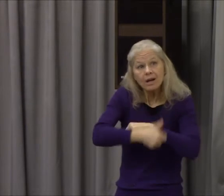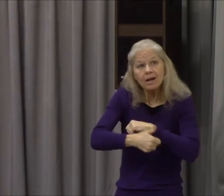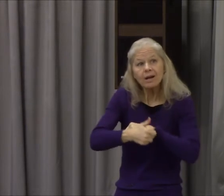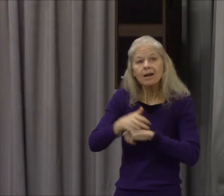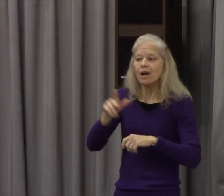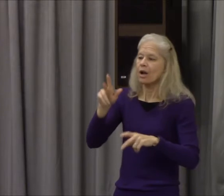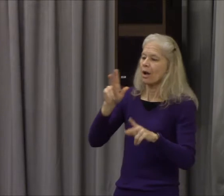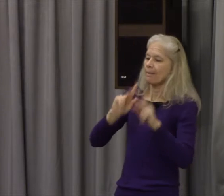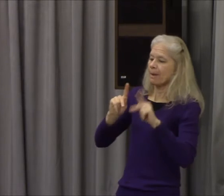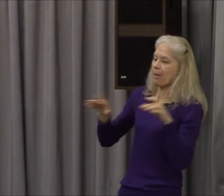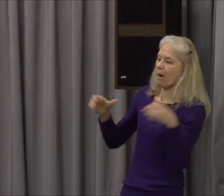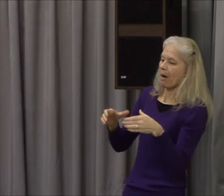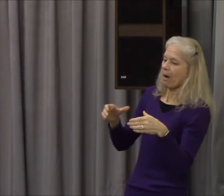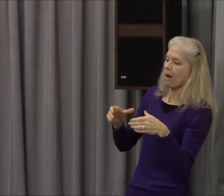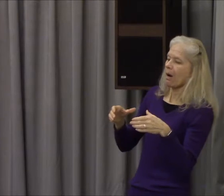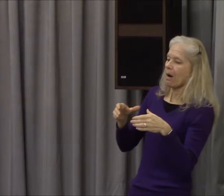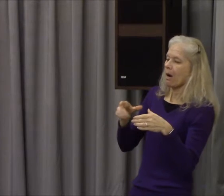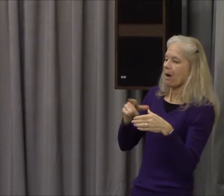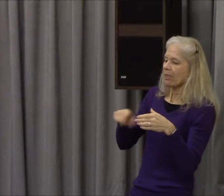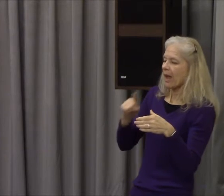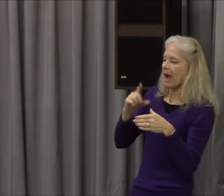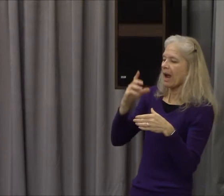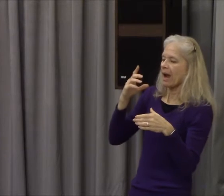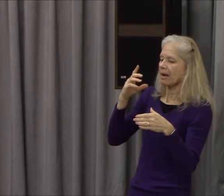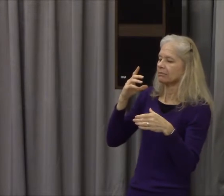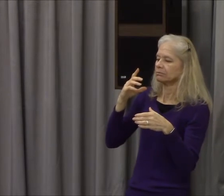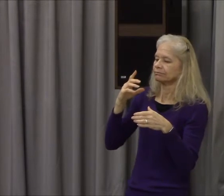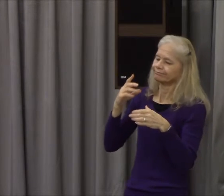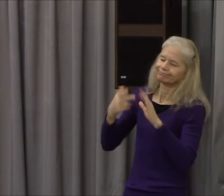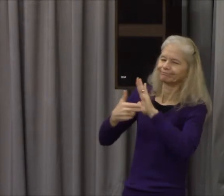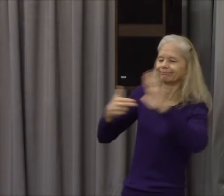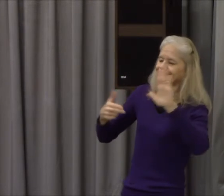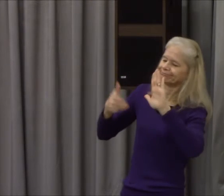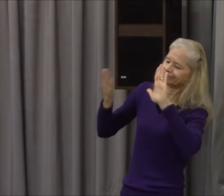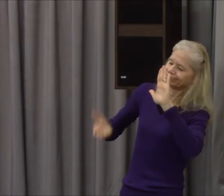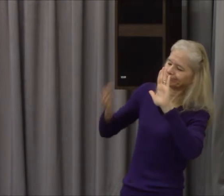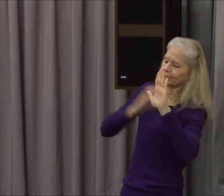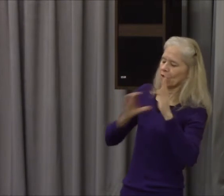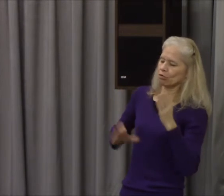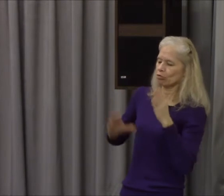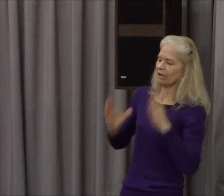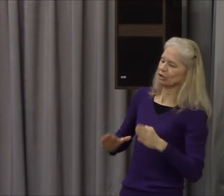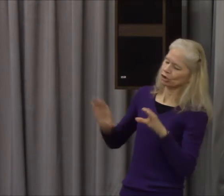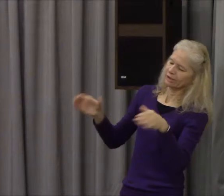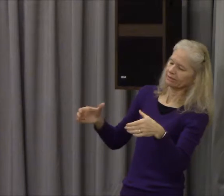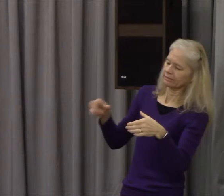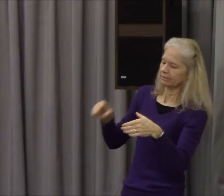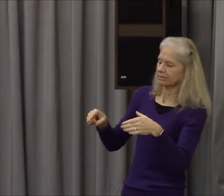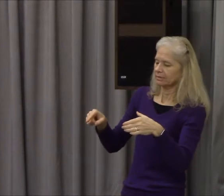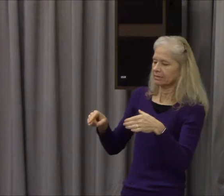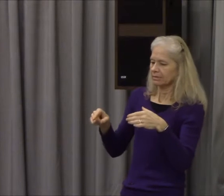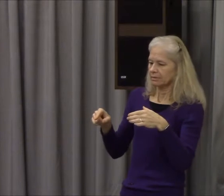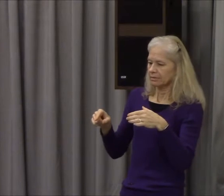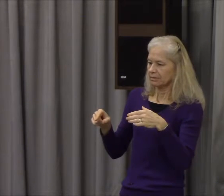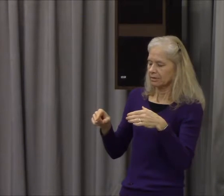who were hated for their enormities Christus the founder of the name was put to death by Pontius Pilate